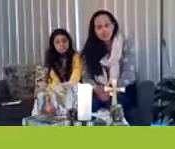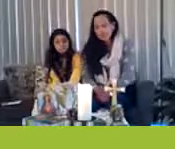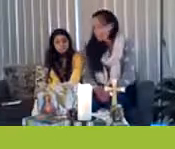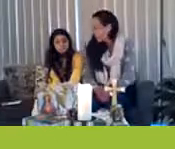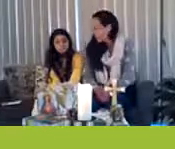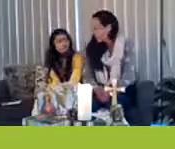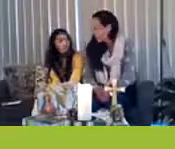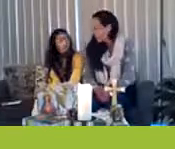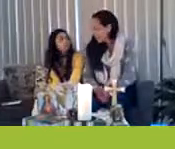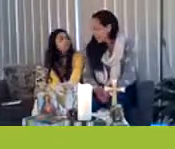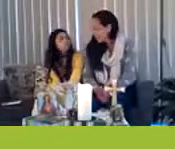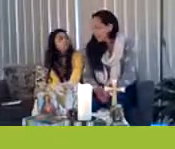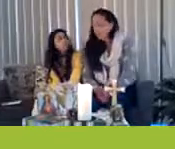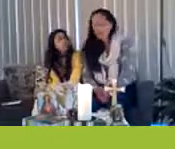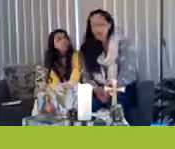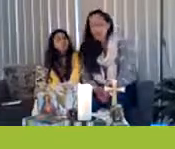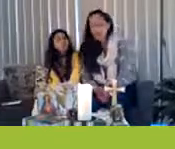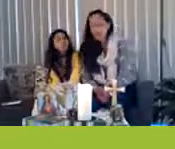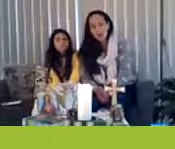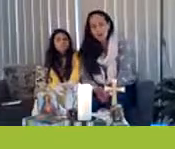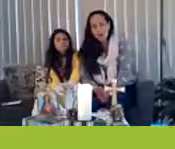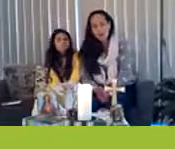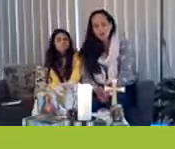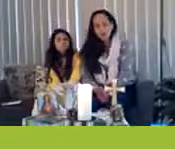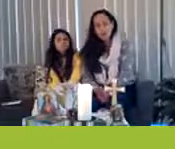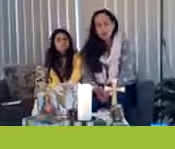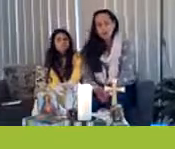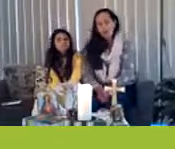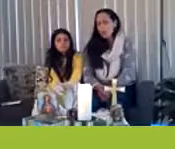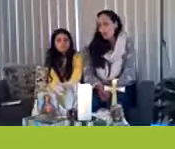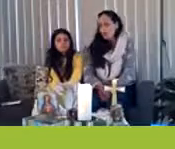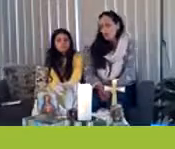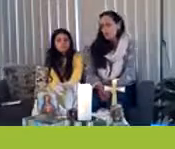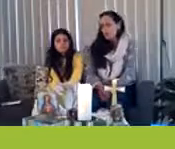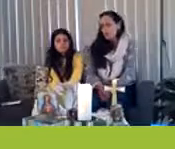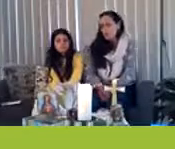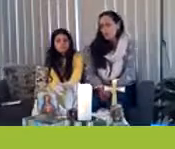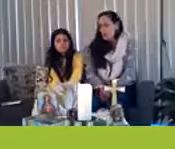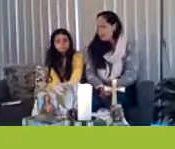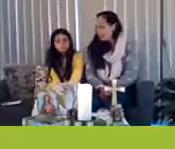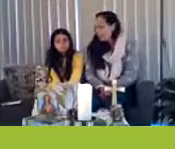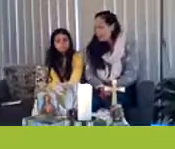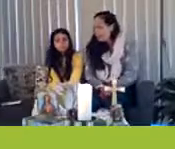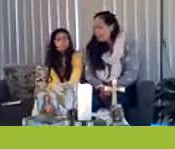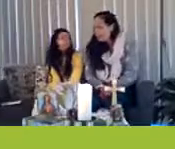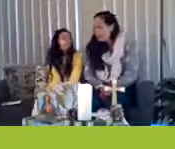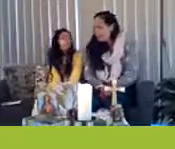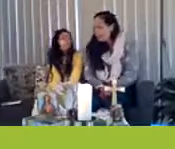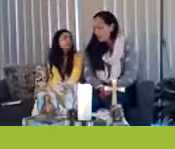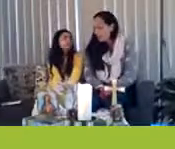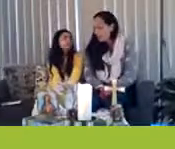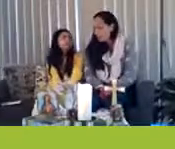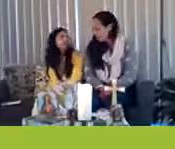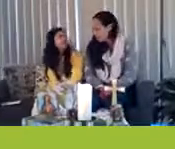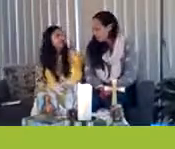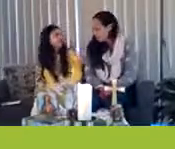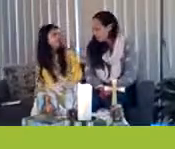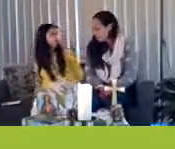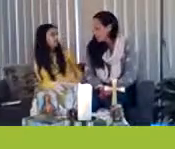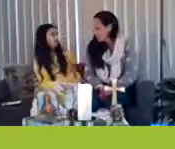let's have a little bit of a chat, Grace. I wonder, what was it that Jesus said to upset the followers? He said that he's